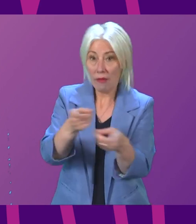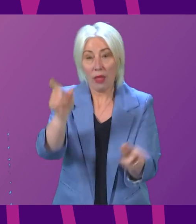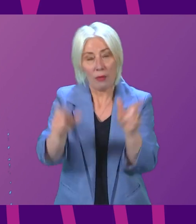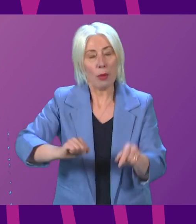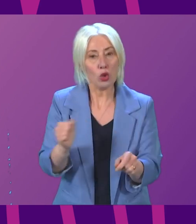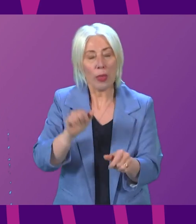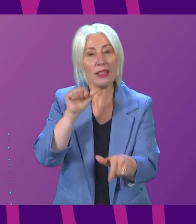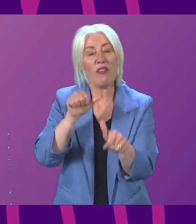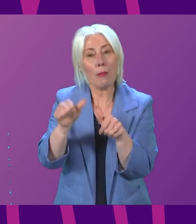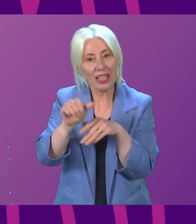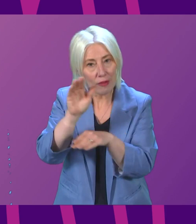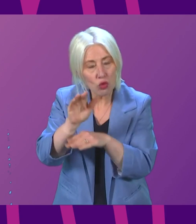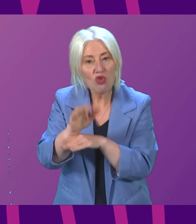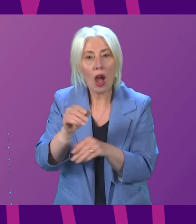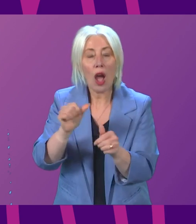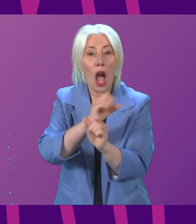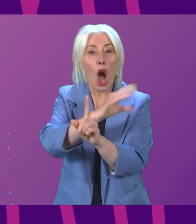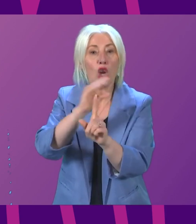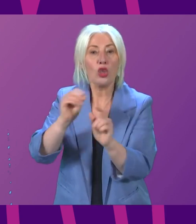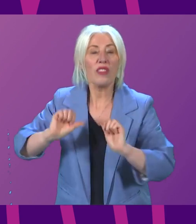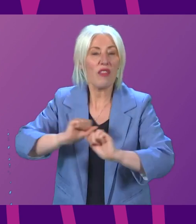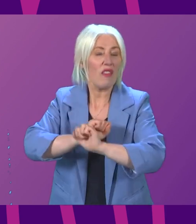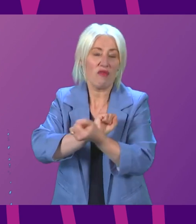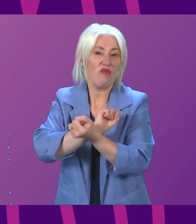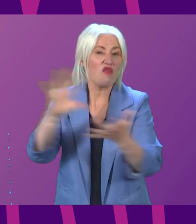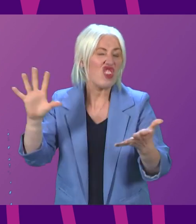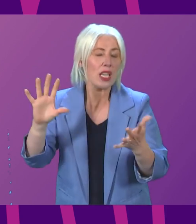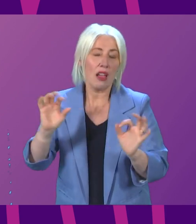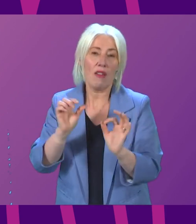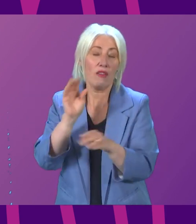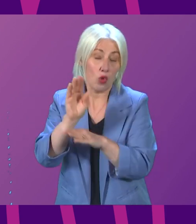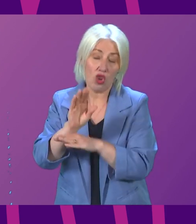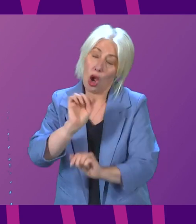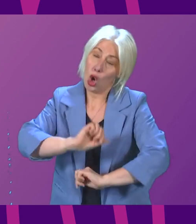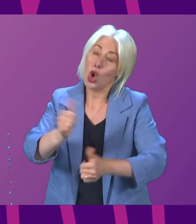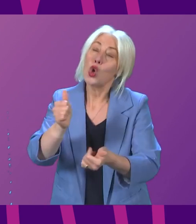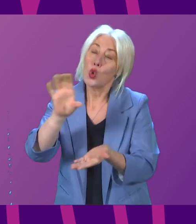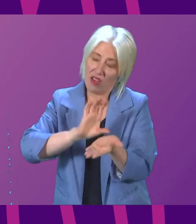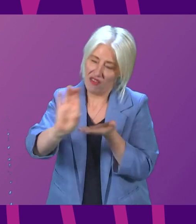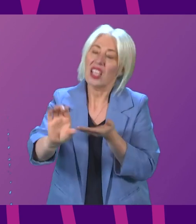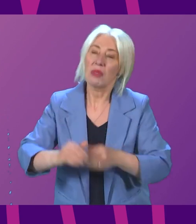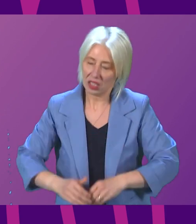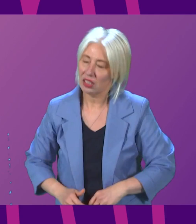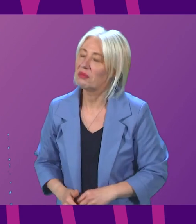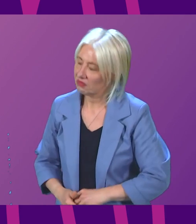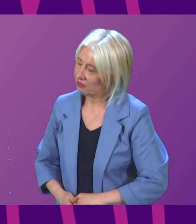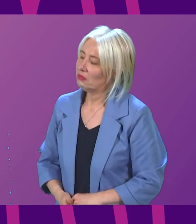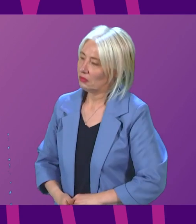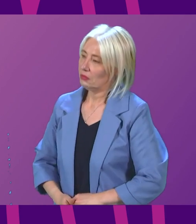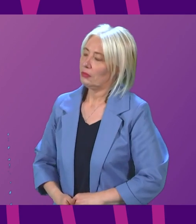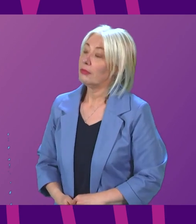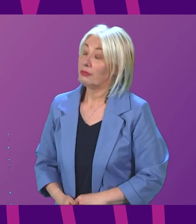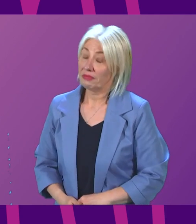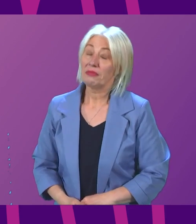of a better future, a Tory-free future, is a good investment. And let's